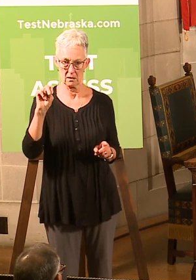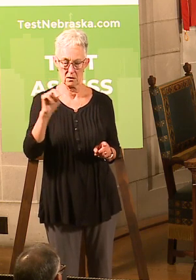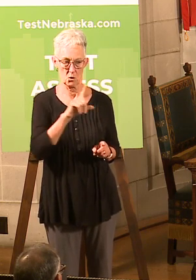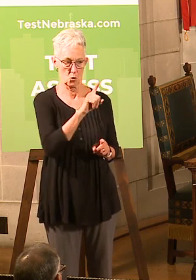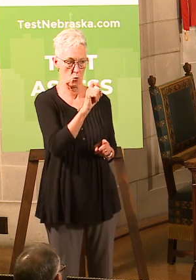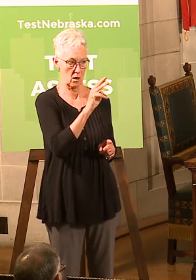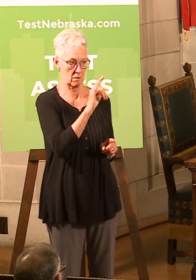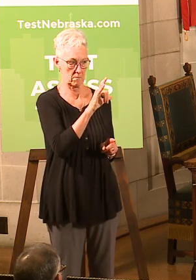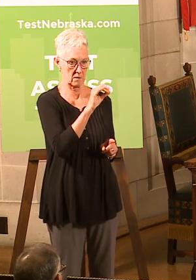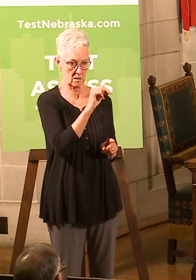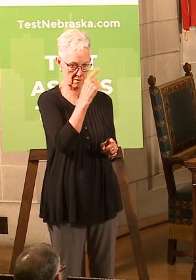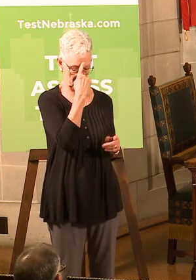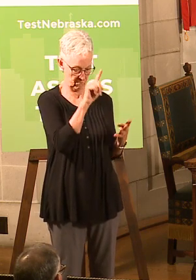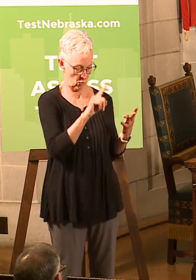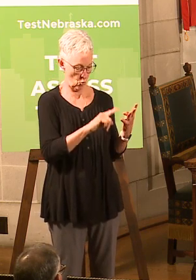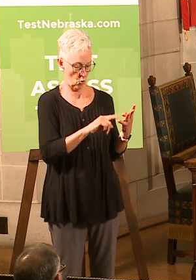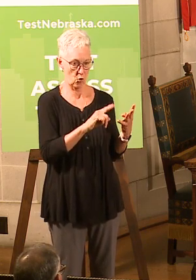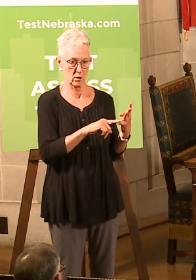livestock.